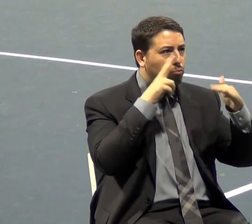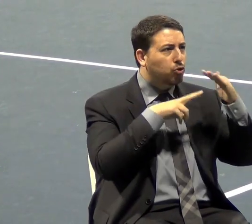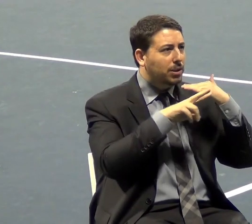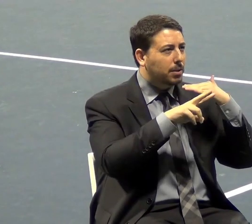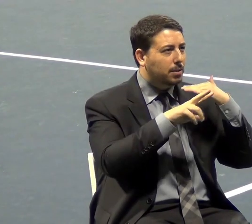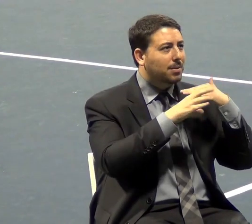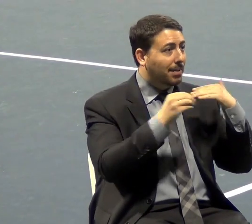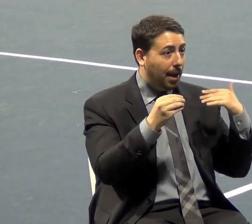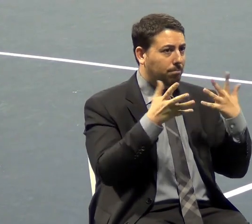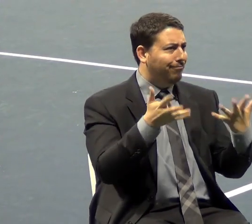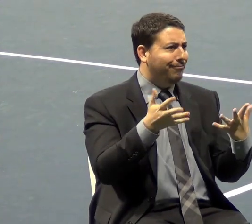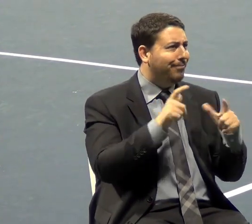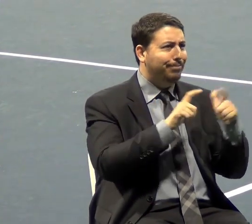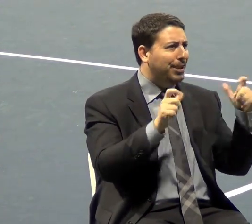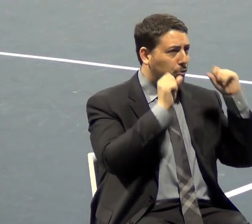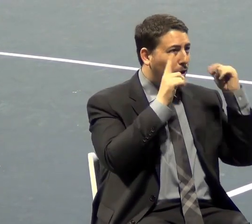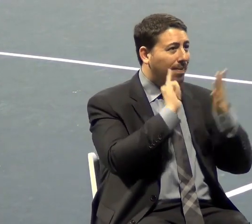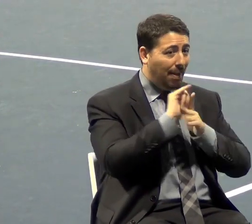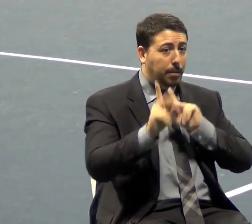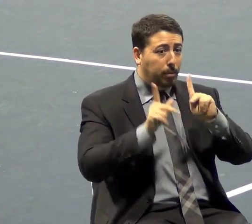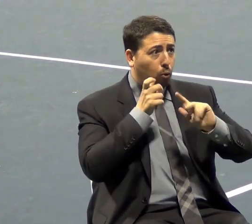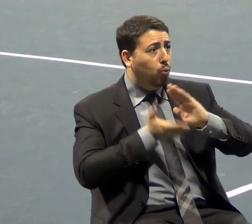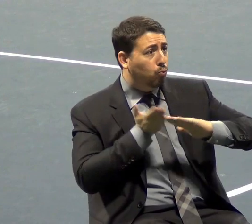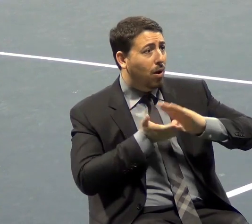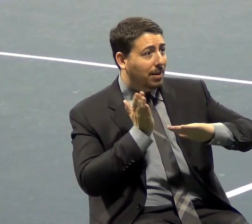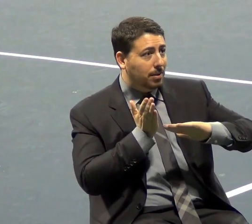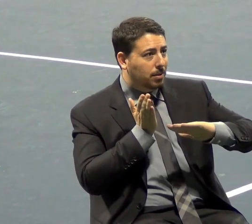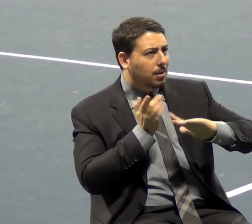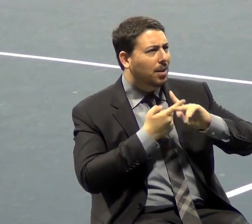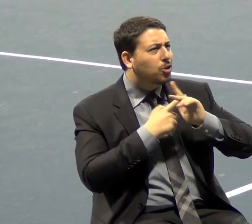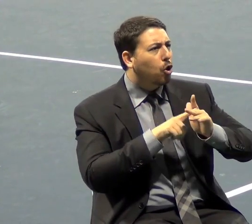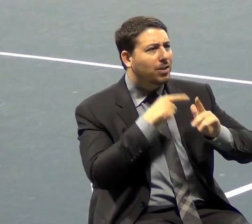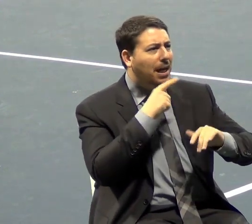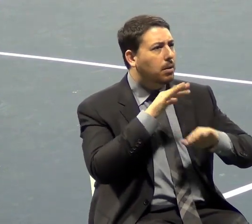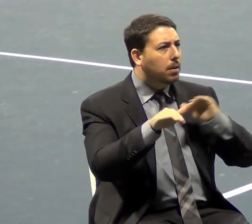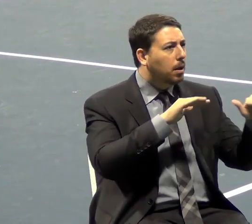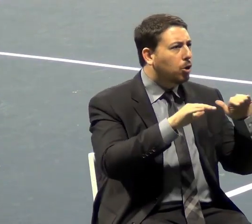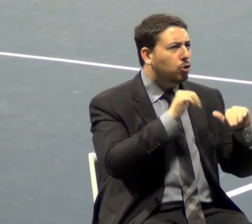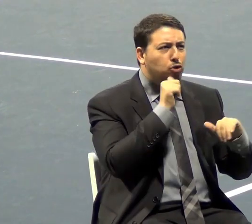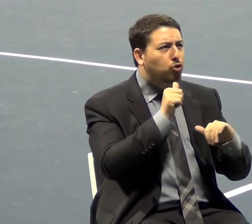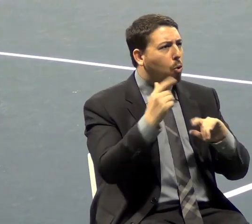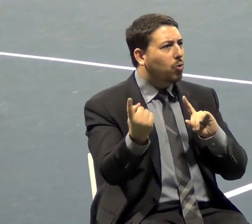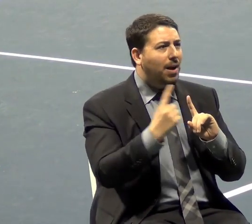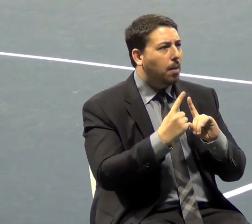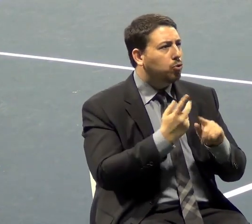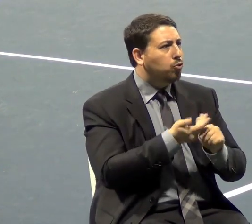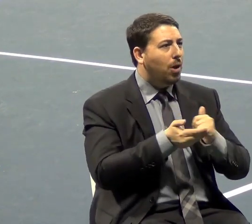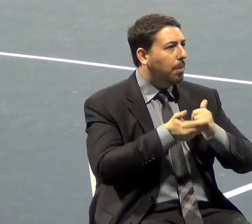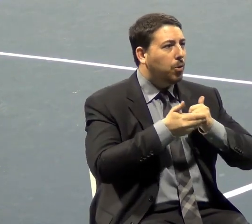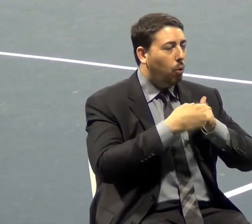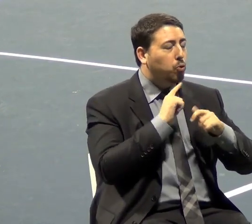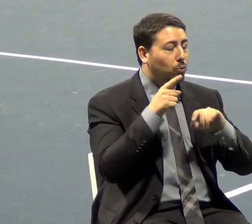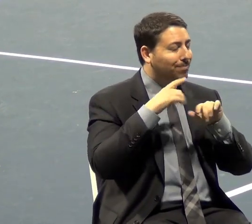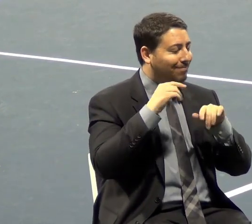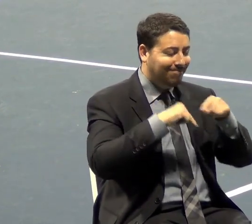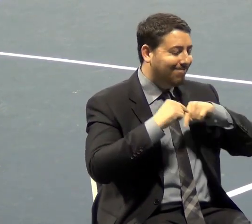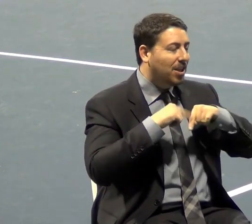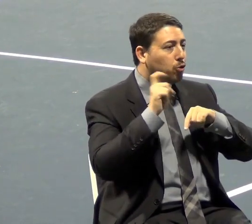individuals who had been running this bubble up started yelling and screaming at you, Don't come and help us. We're too big to fail you. have to bail us out or there'll be a